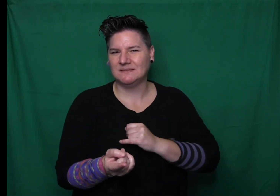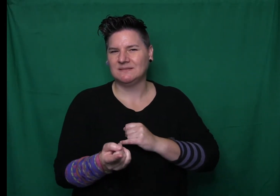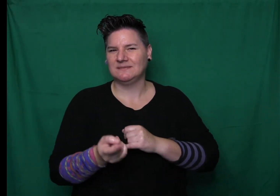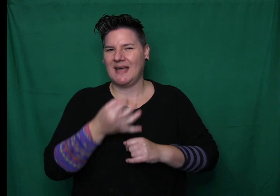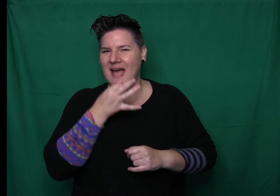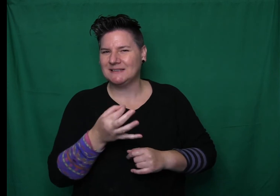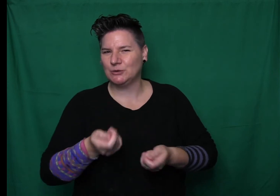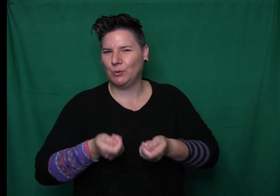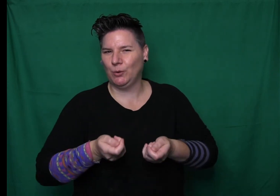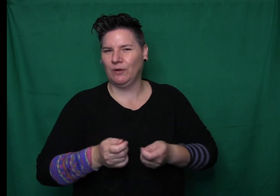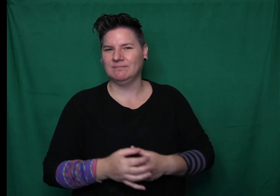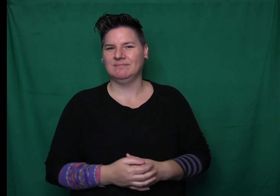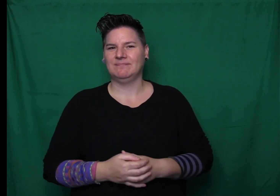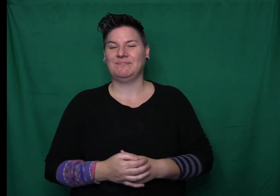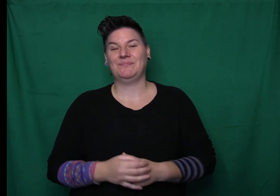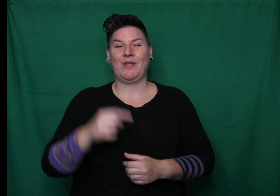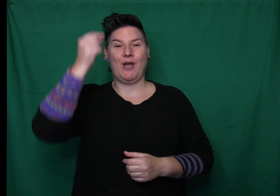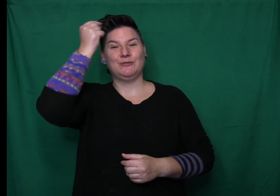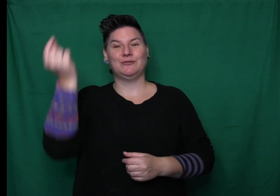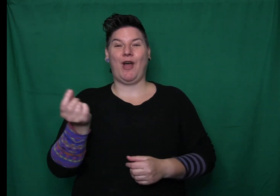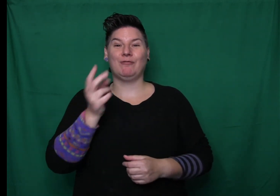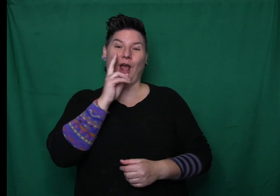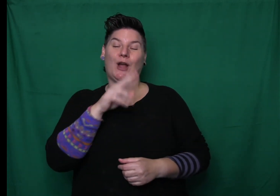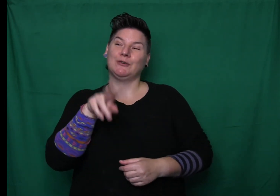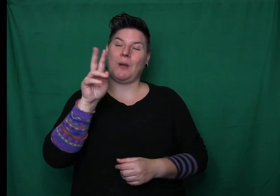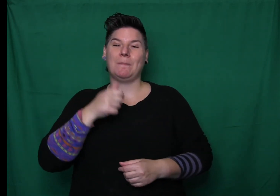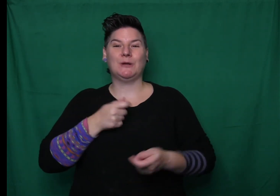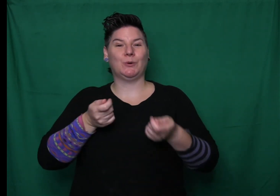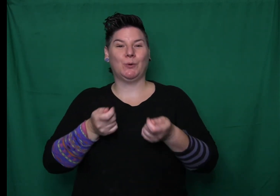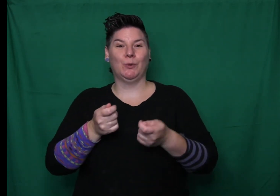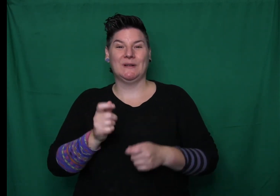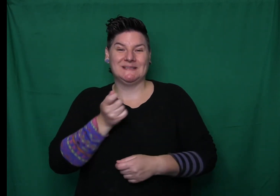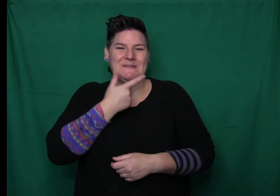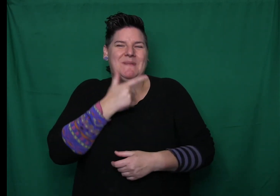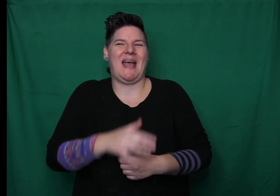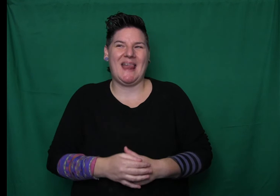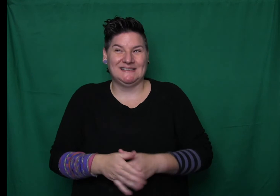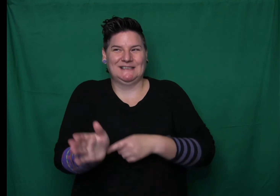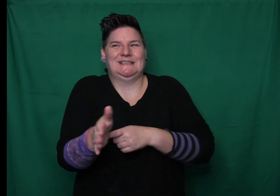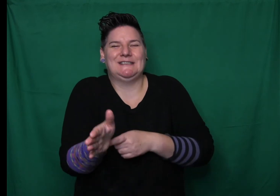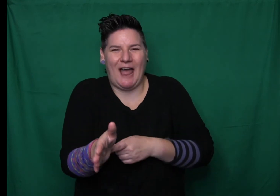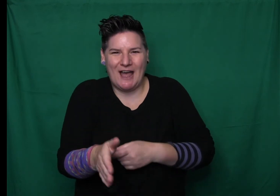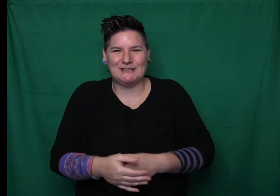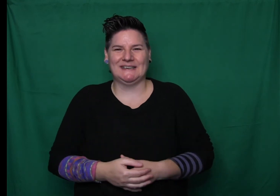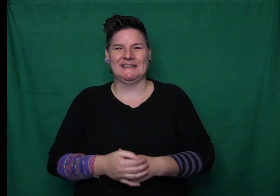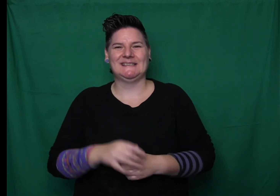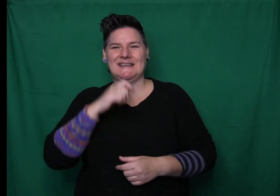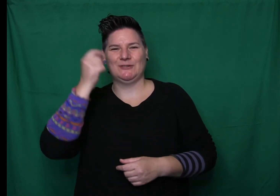Dory then went and put on a clean dress and went back downstairs into the kitchen with Gink. Dory